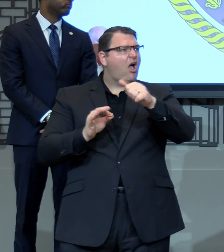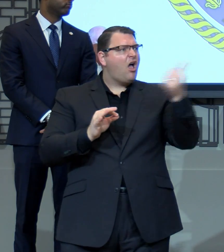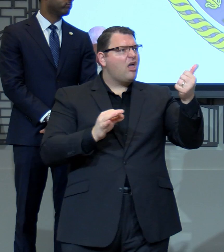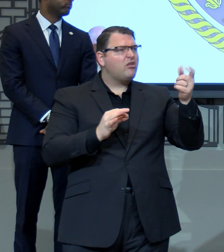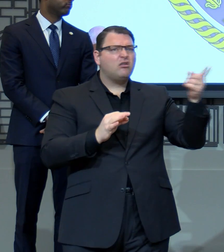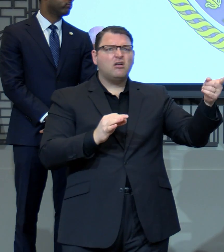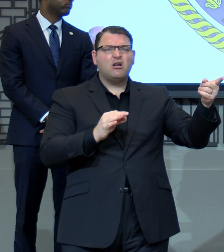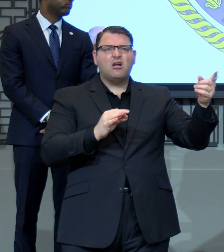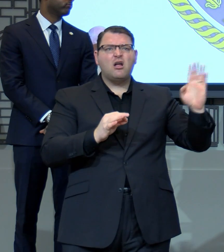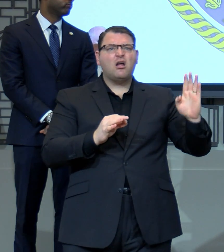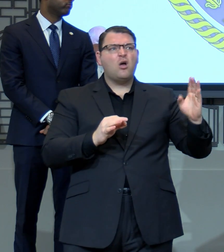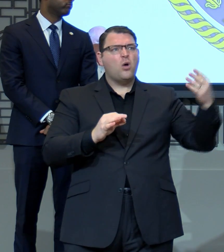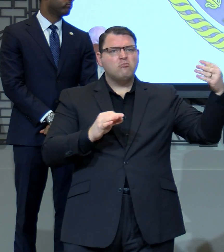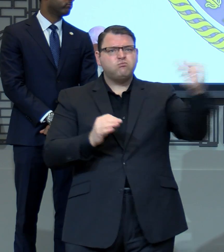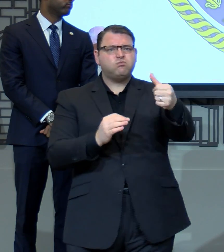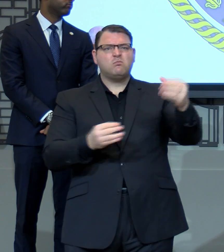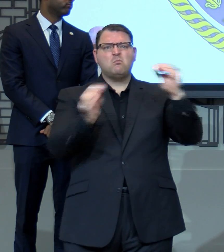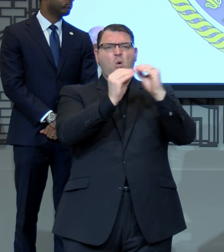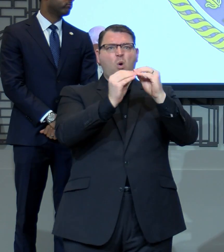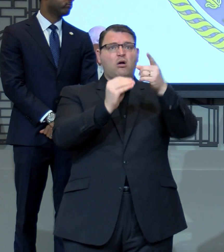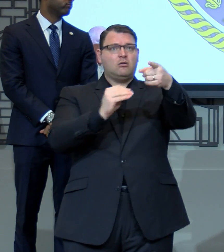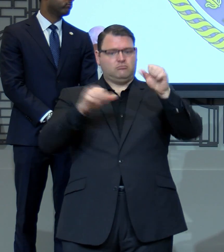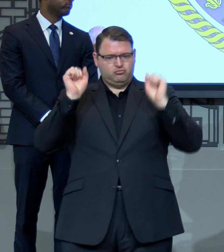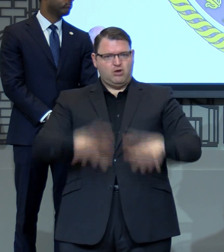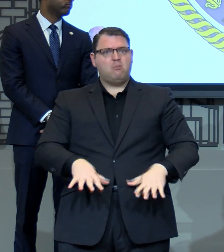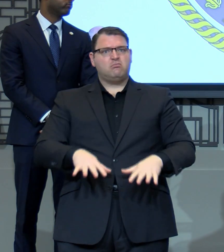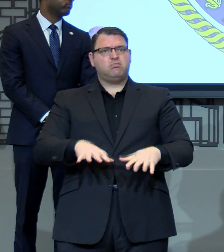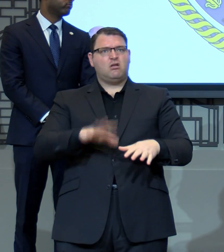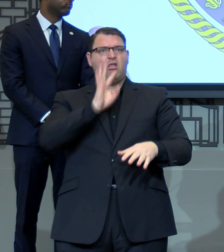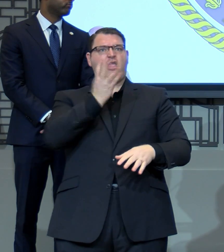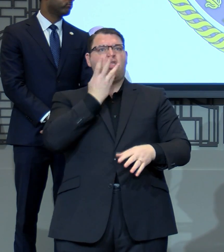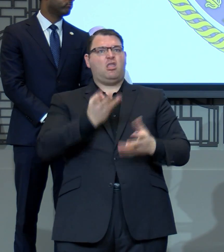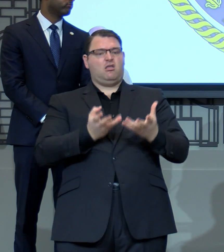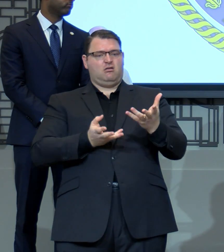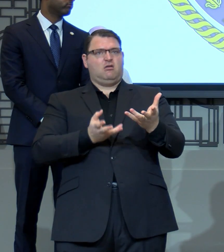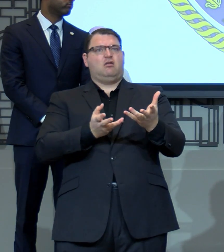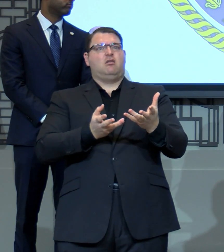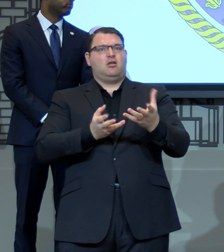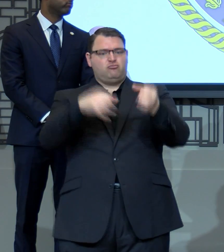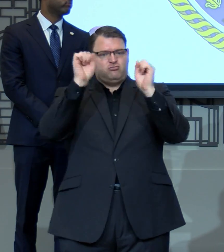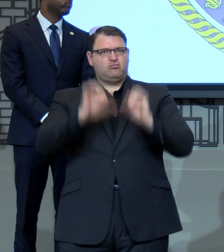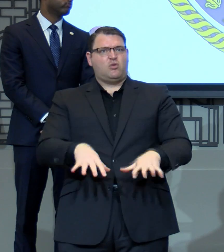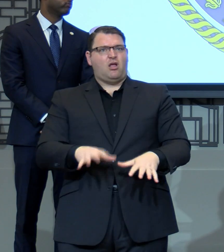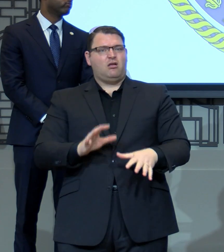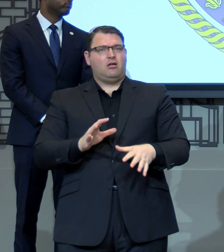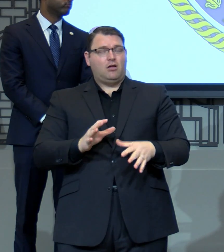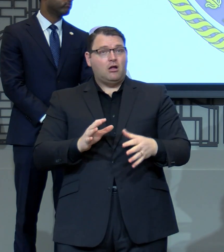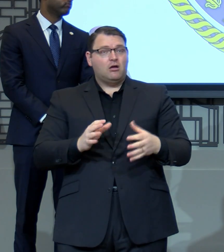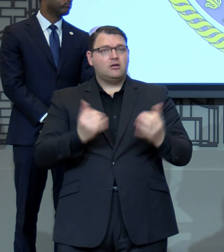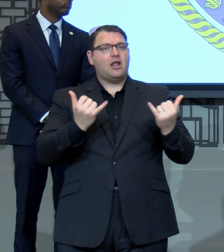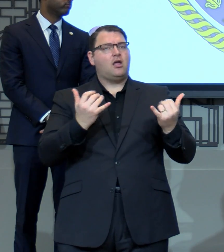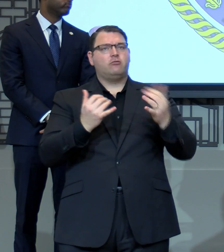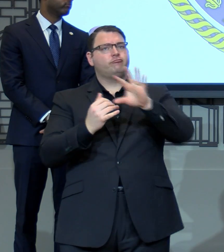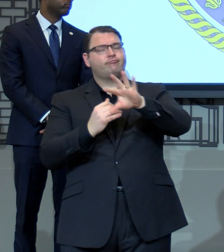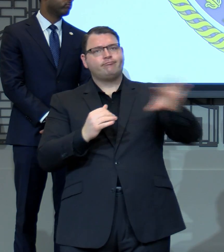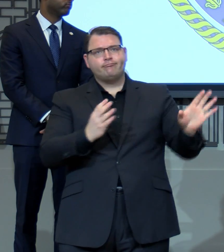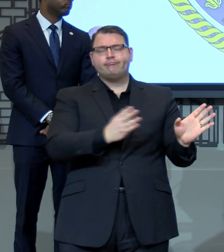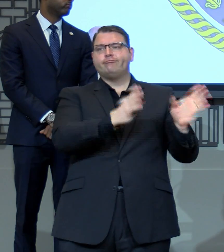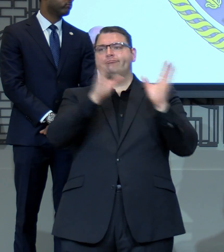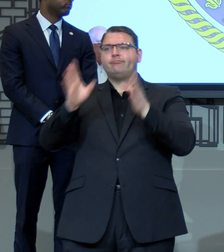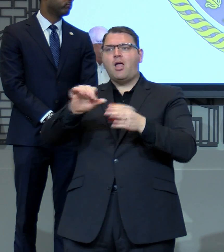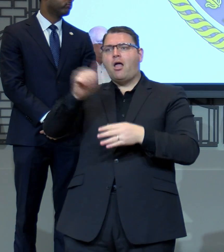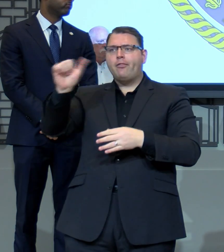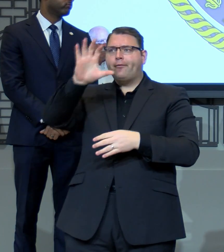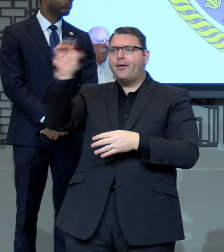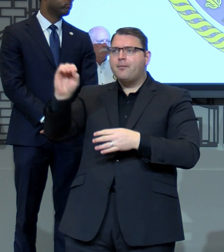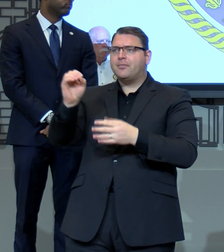going to follow through or honor that agreement. And so we've had to go to another potential supplier, and